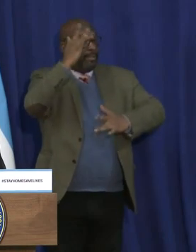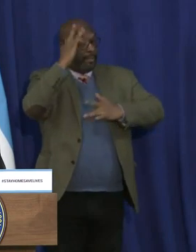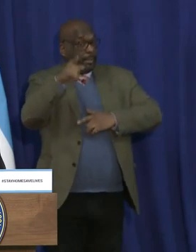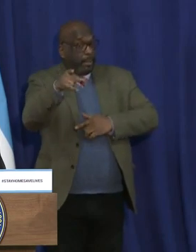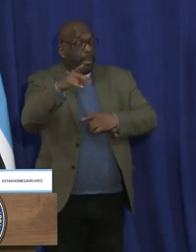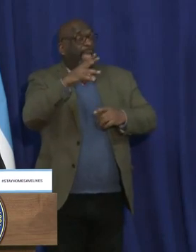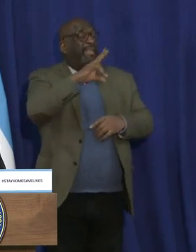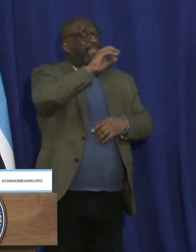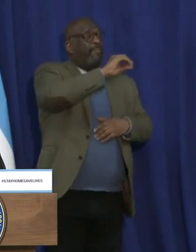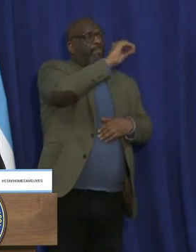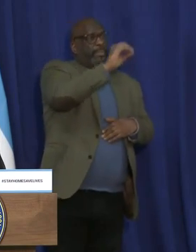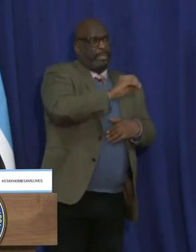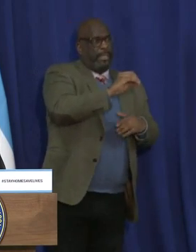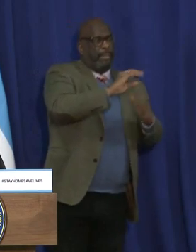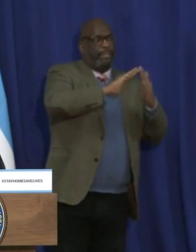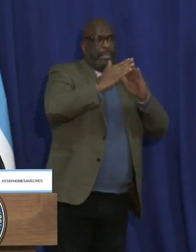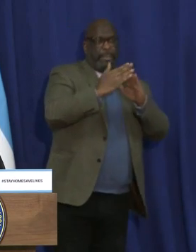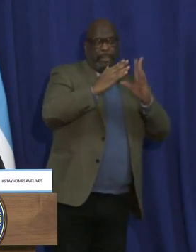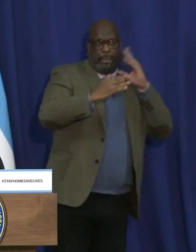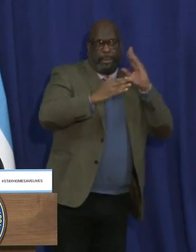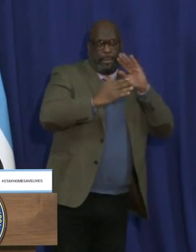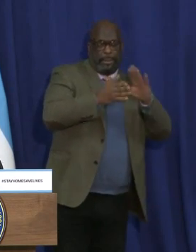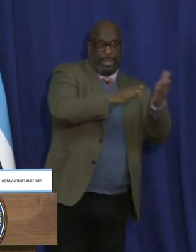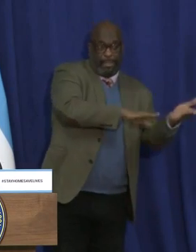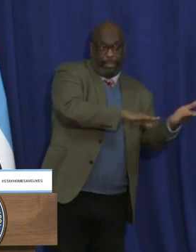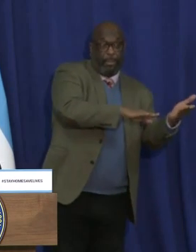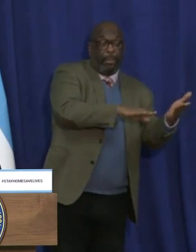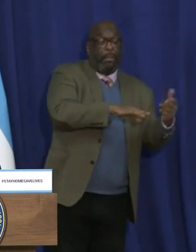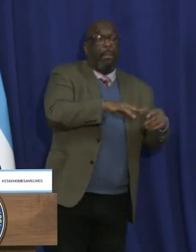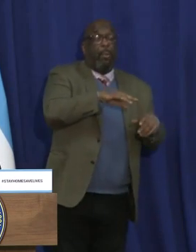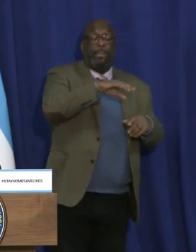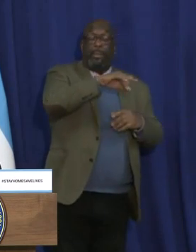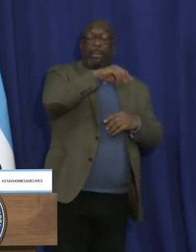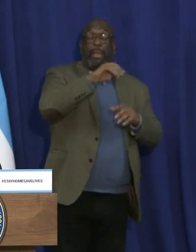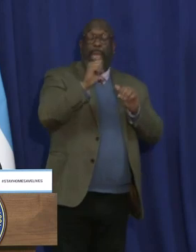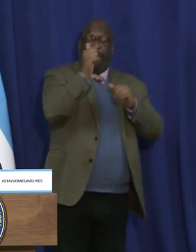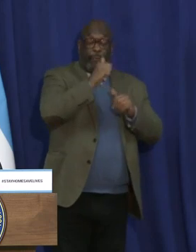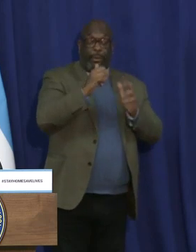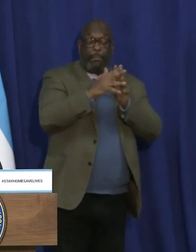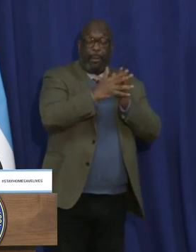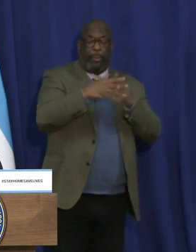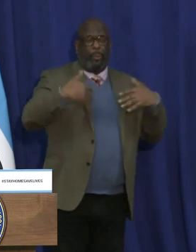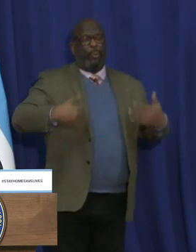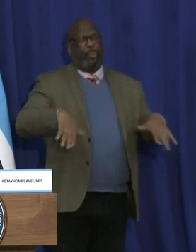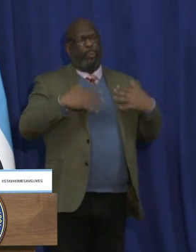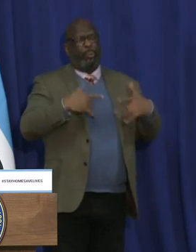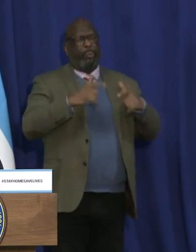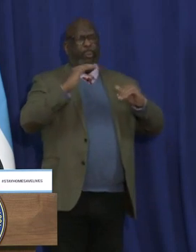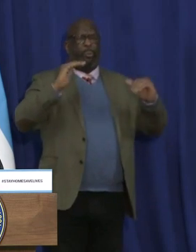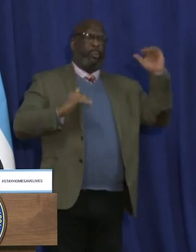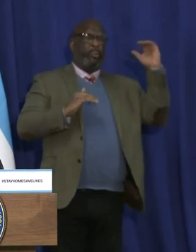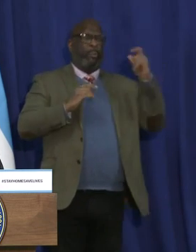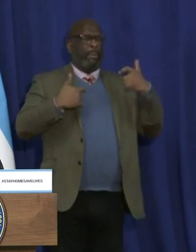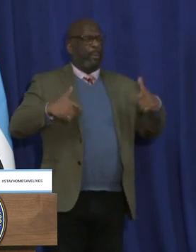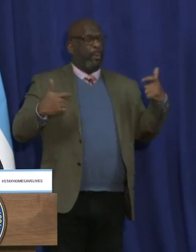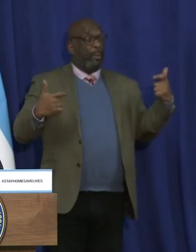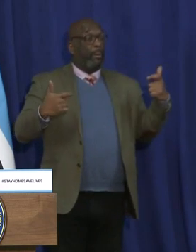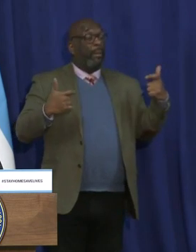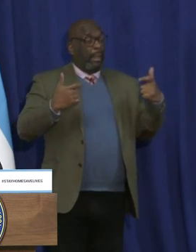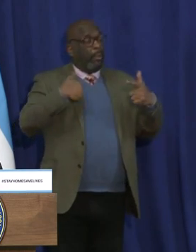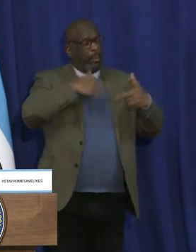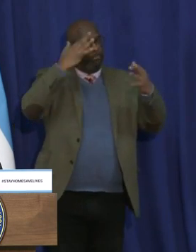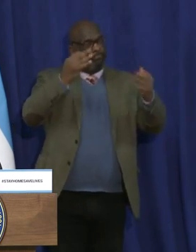of our city's deaths. Those findings were breathtaking and led us to take immediate